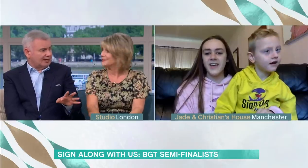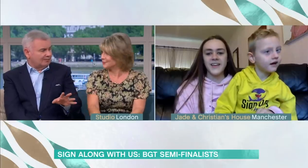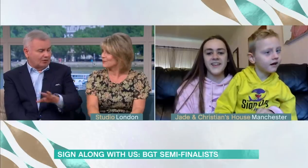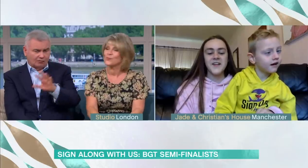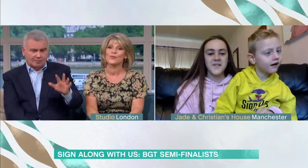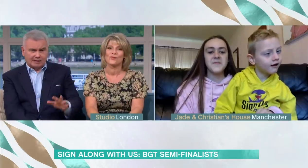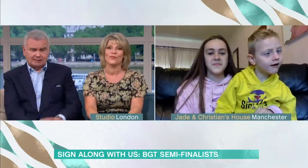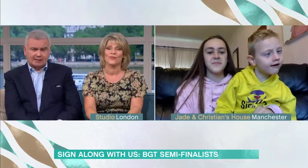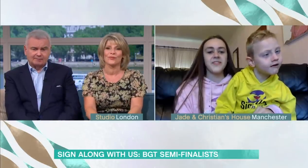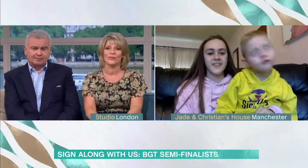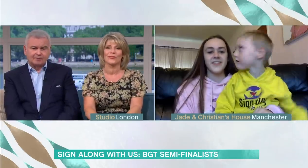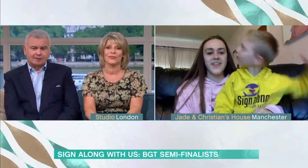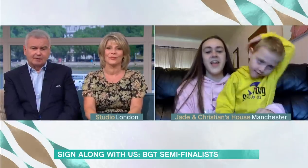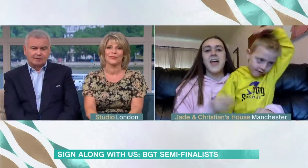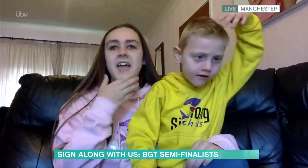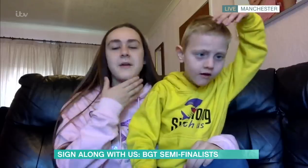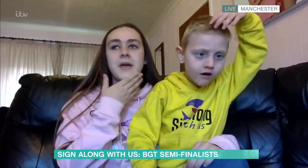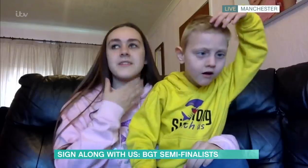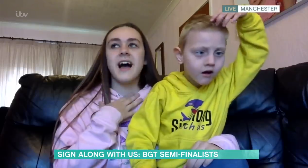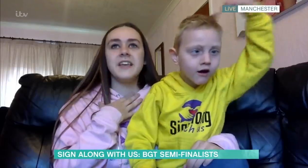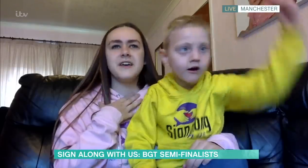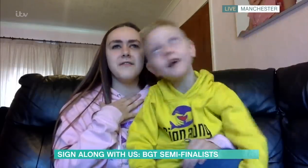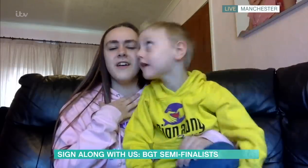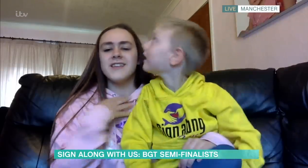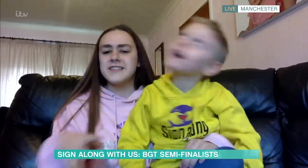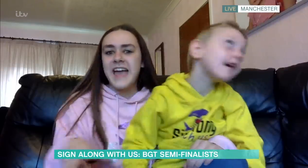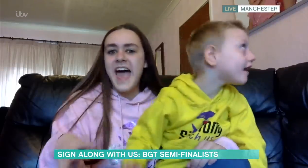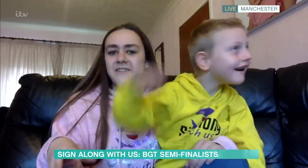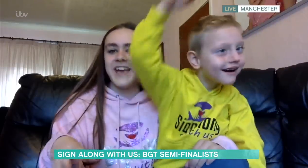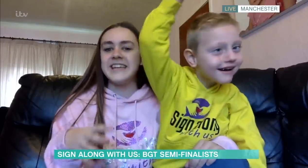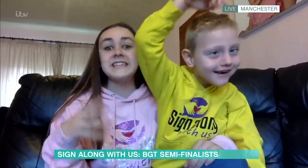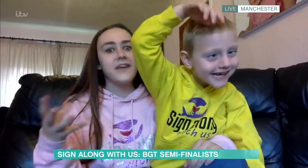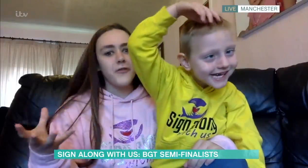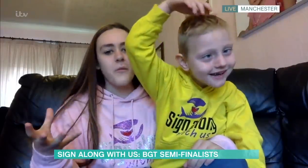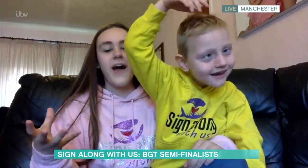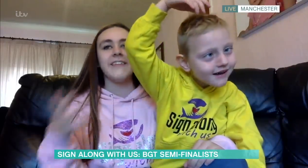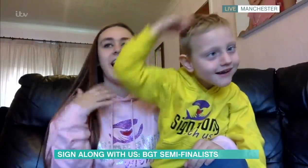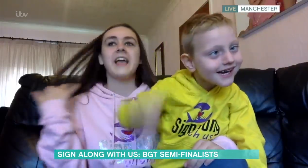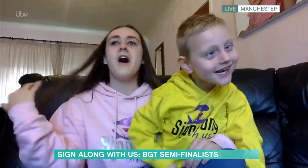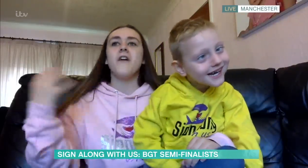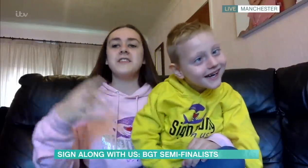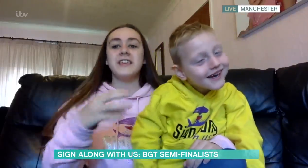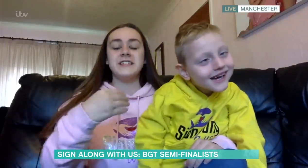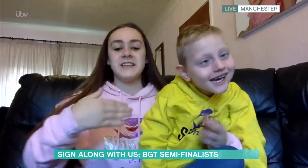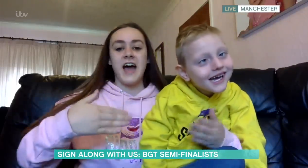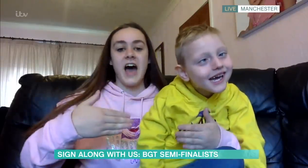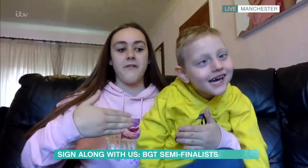them all over the place, yeah. It was kind of scary in a different way. Like, obviously you didn't have